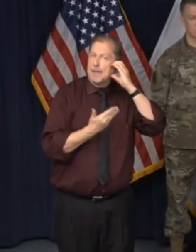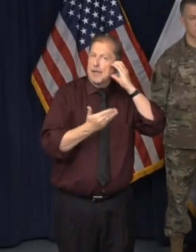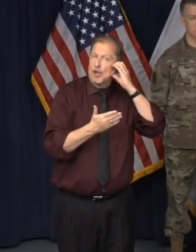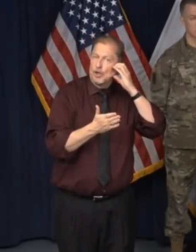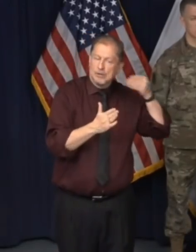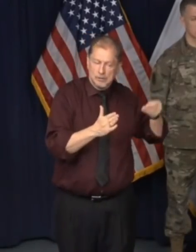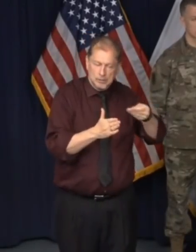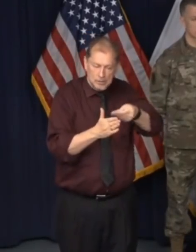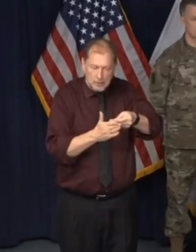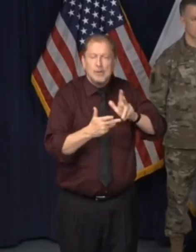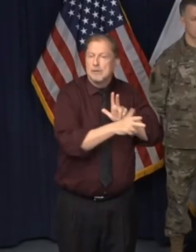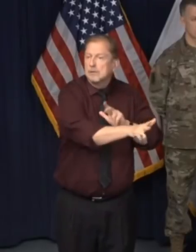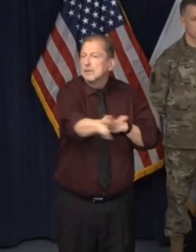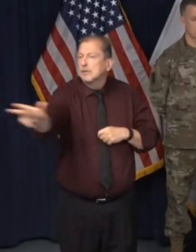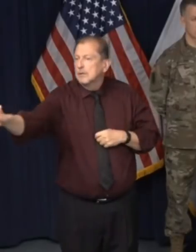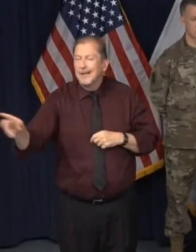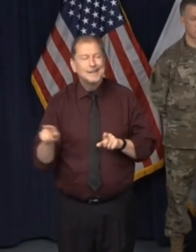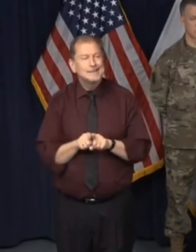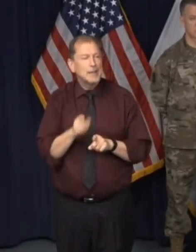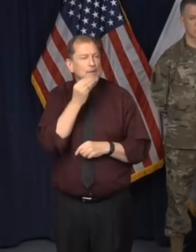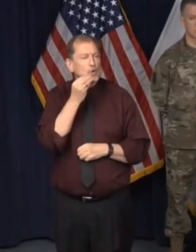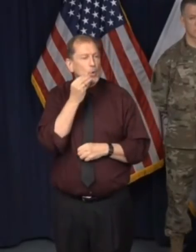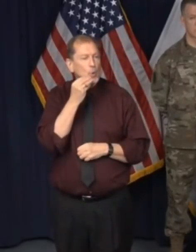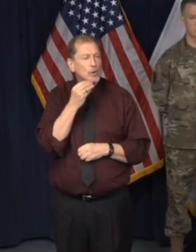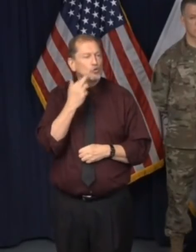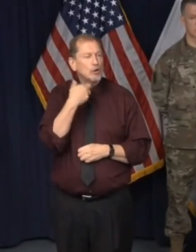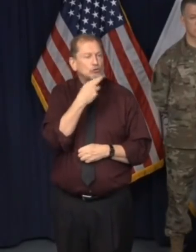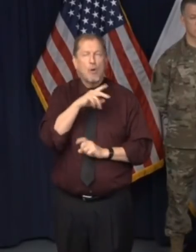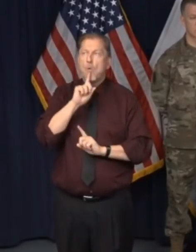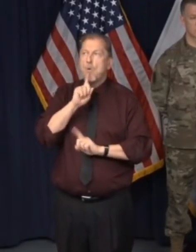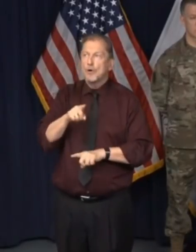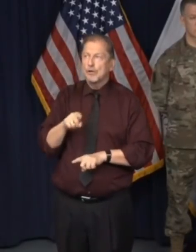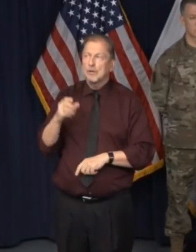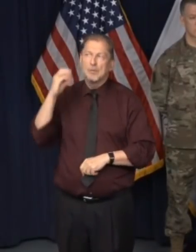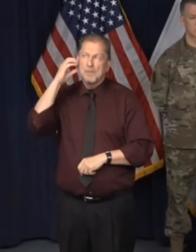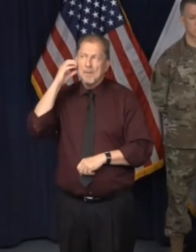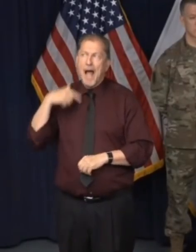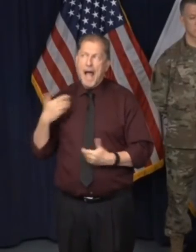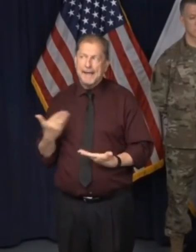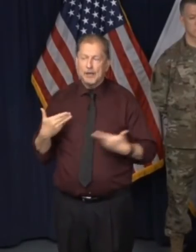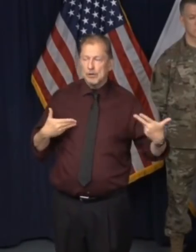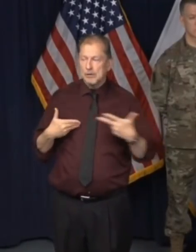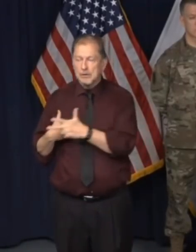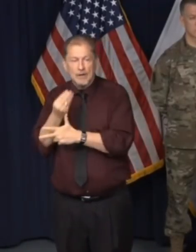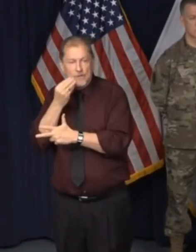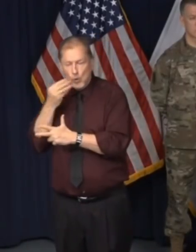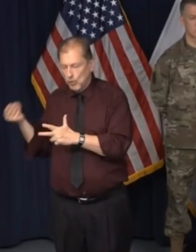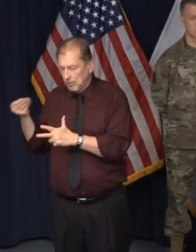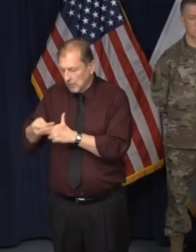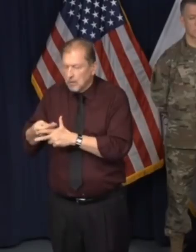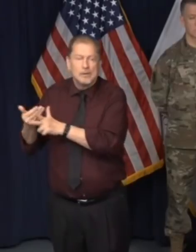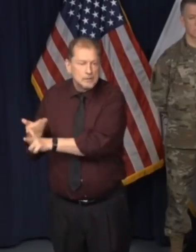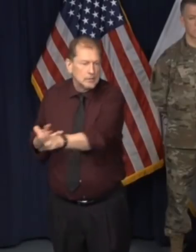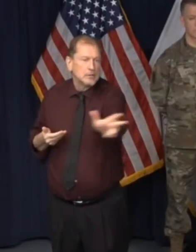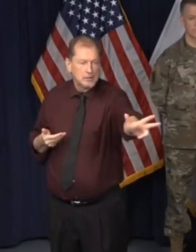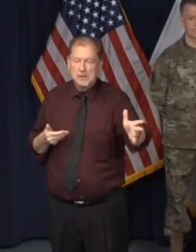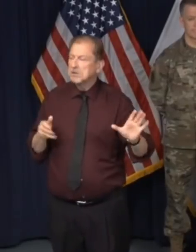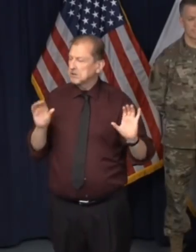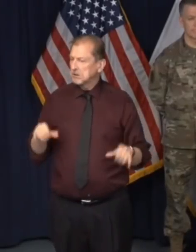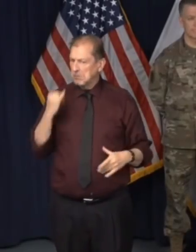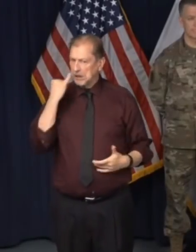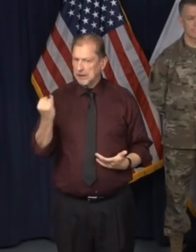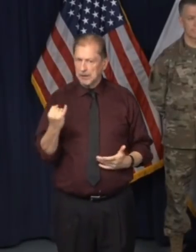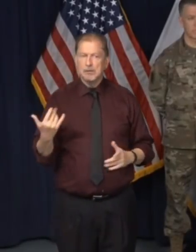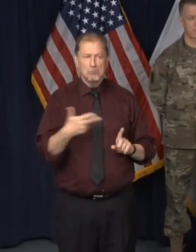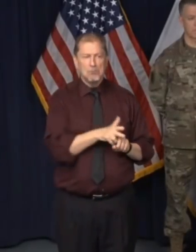um, is relatively brief. The problem with a, uh, religious service, and I am sympathetic with this because I, I, too, would like